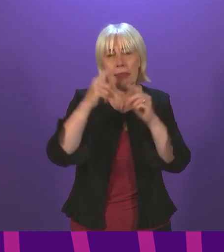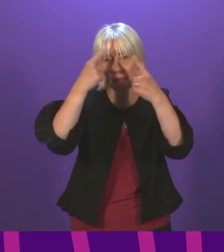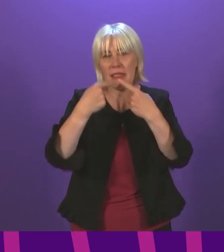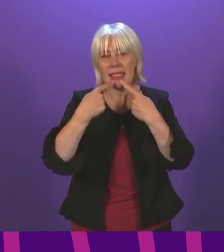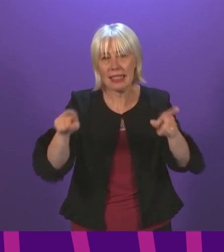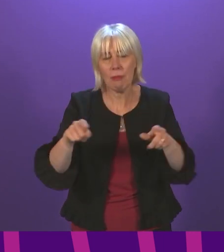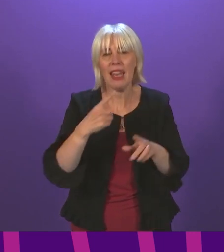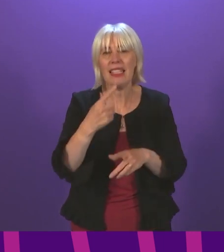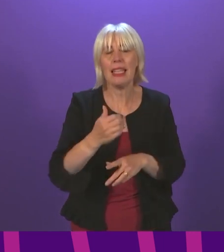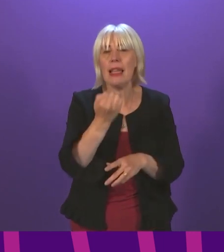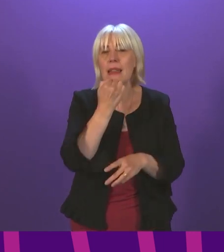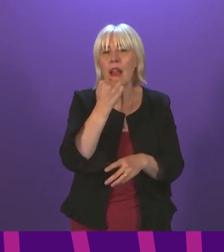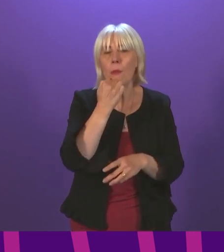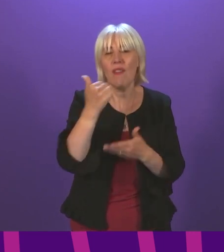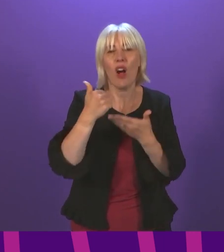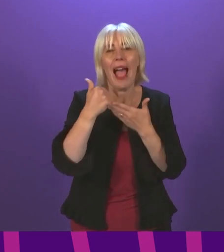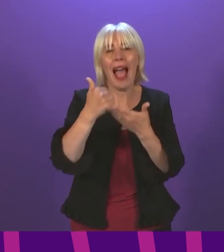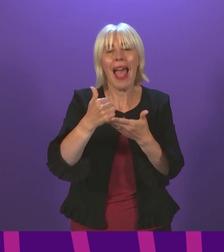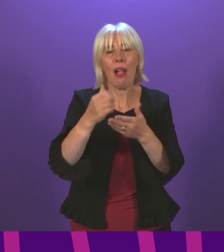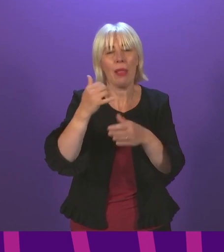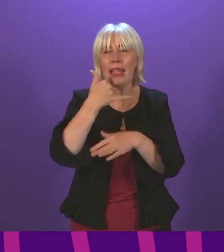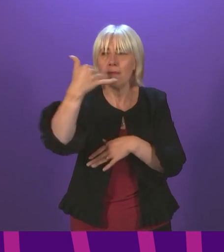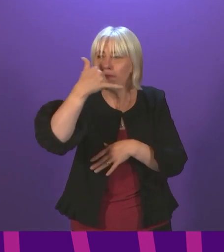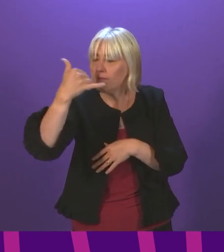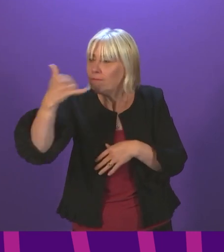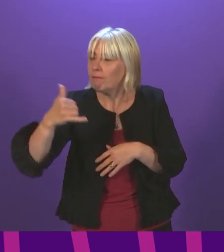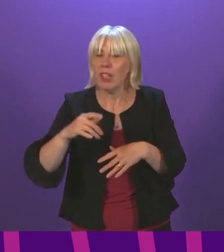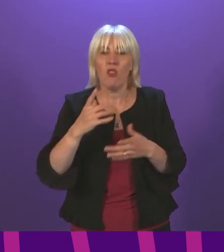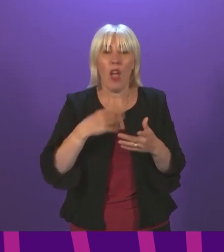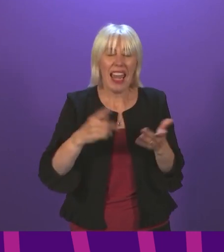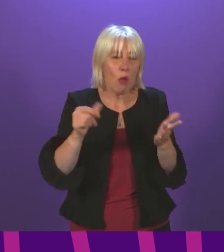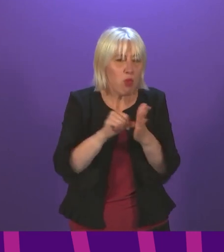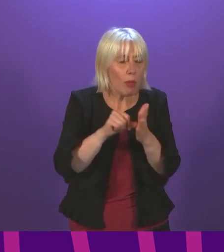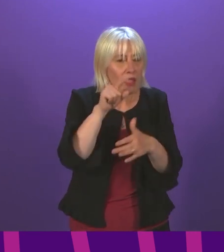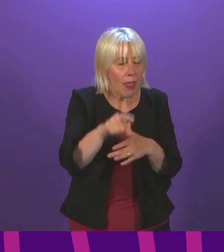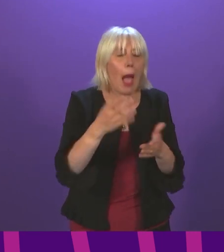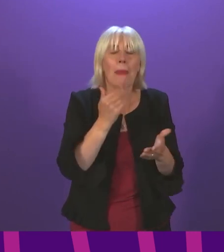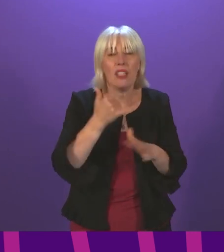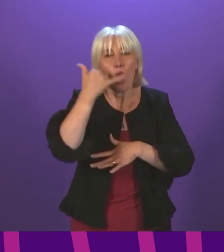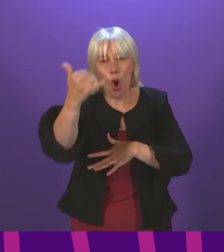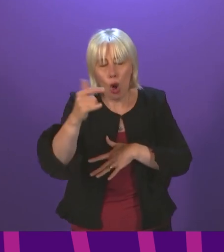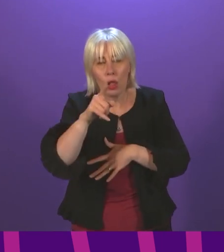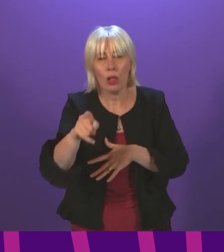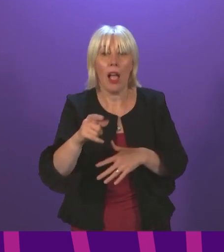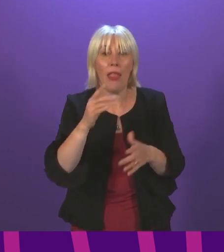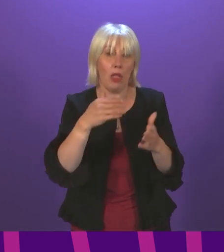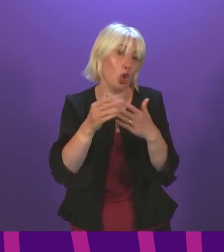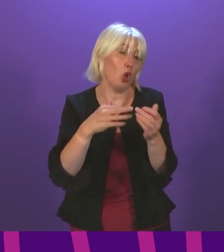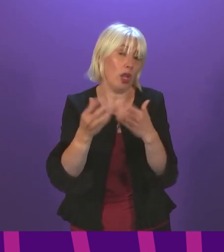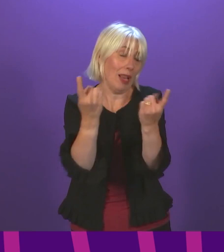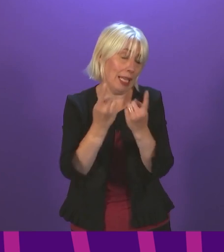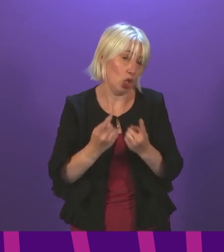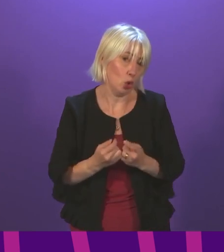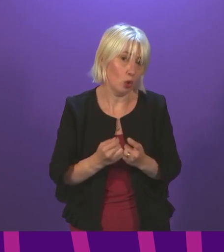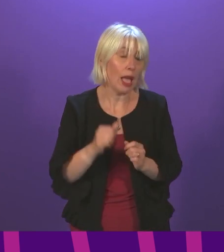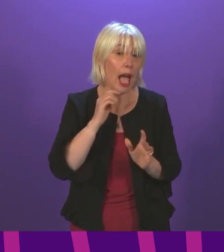helpline that people can phone to have any mistakes like that rectified. And I would encourage them to do so. And I know the system is taking on a number